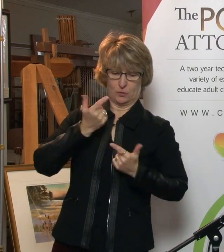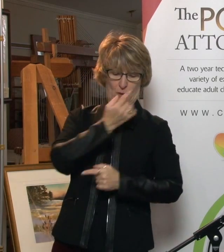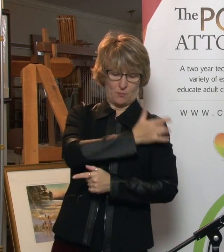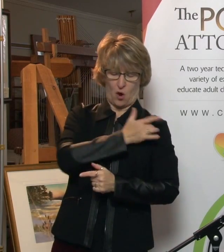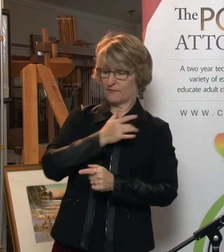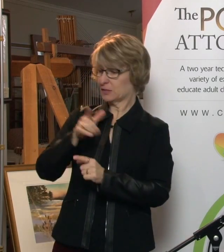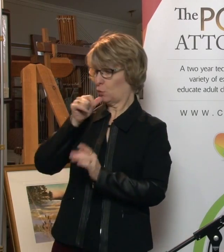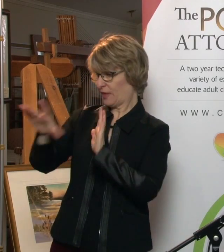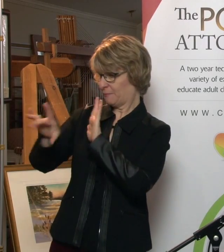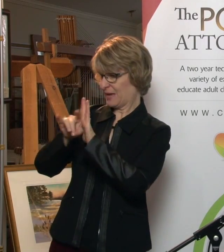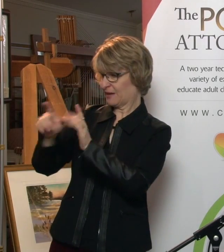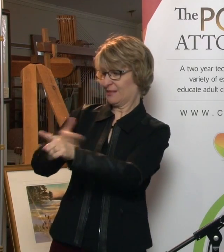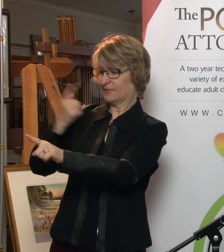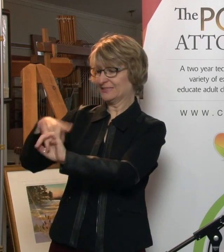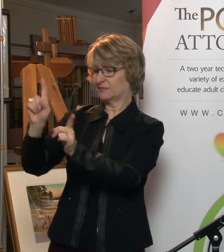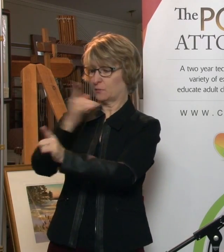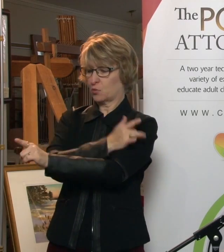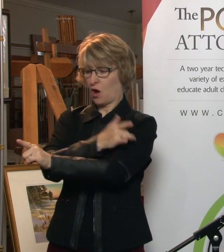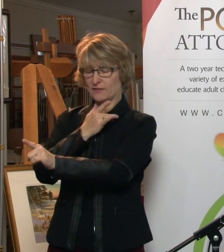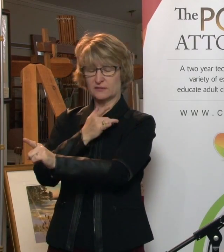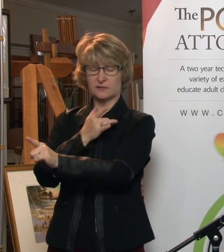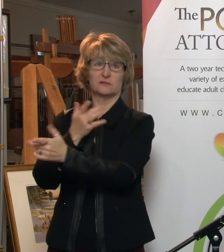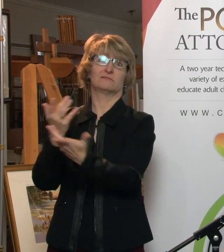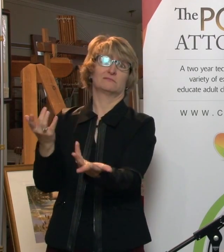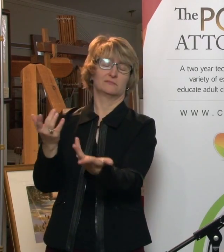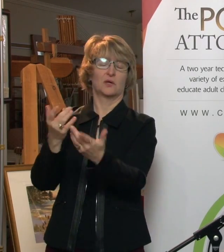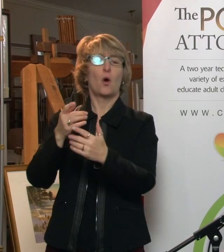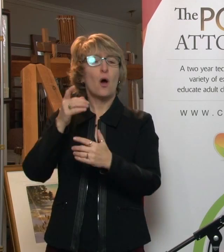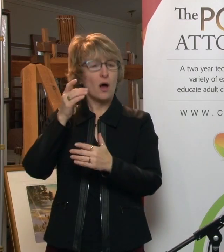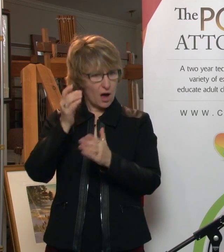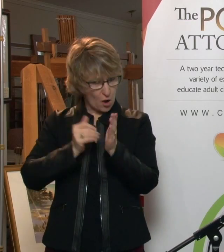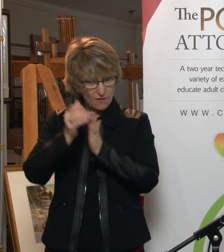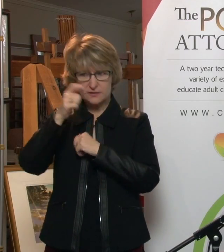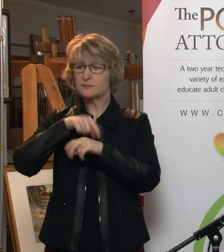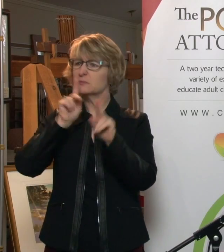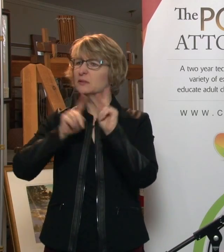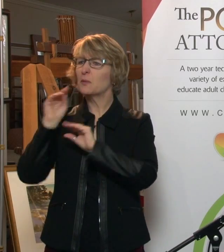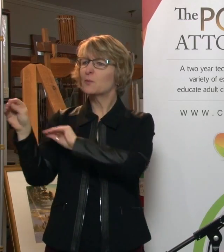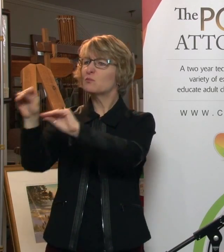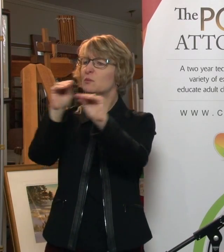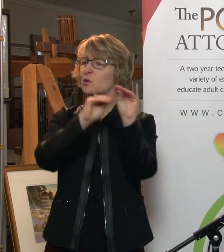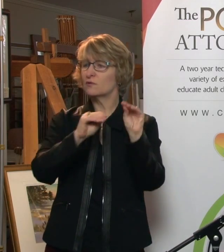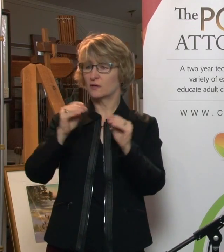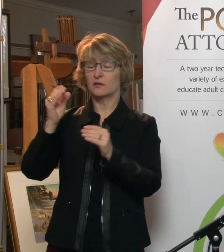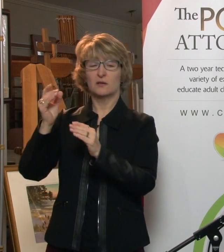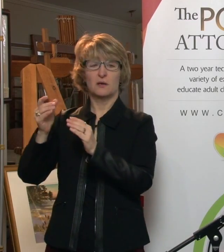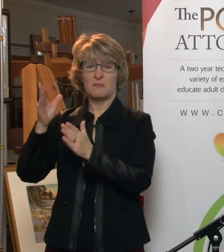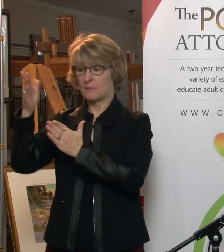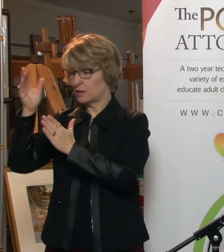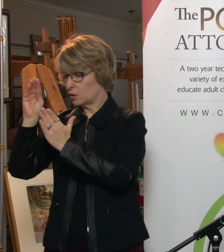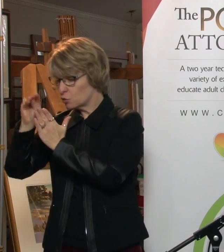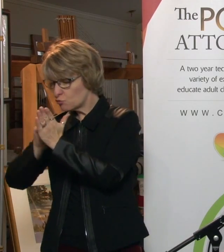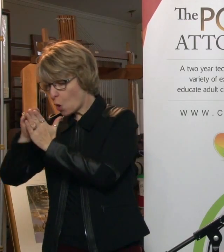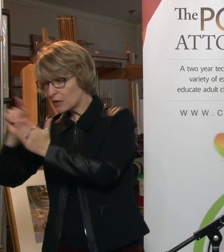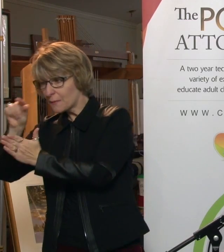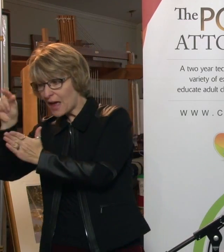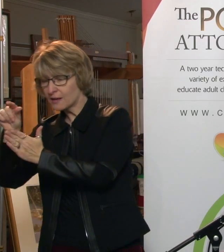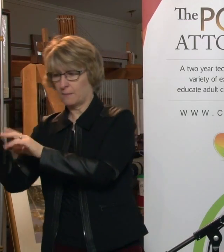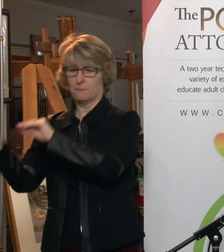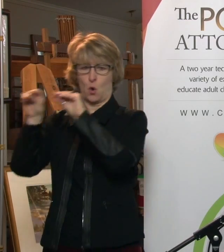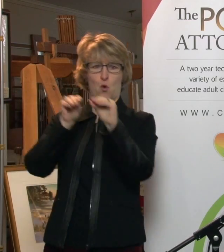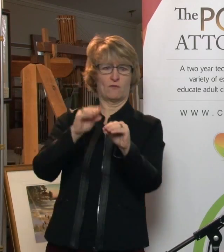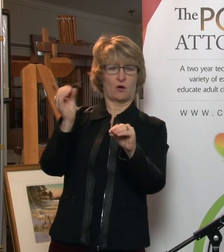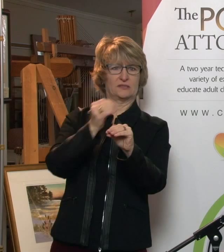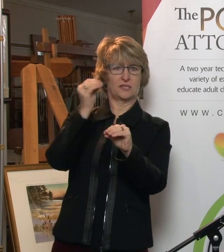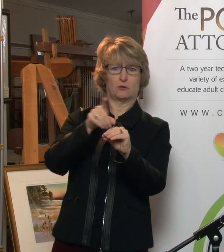are also quite mobile. You may move. We often get the question, well, I prepared this document in Quebec. I now live in Ontario. Do I need a new one? The